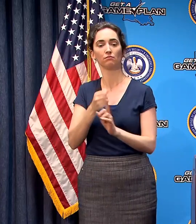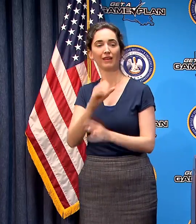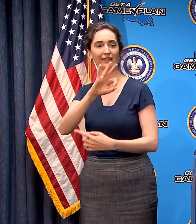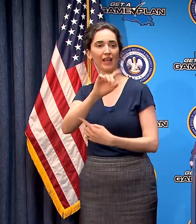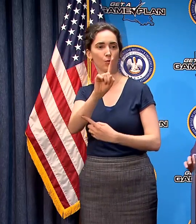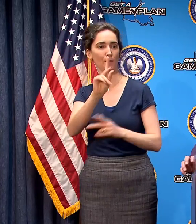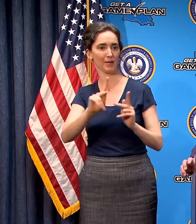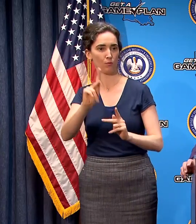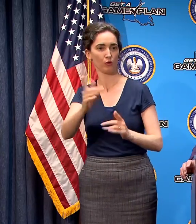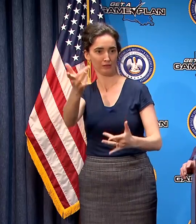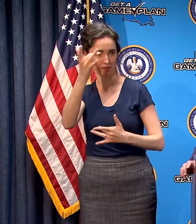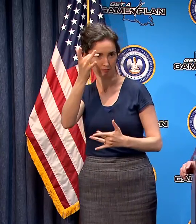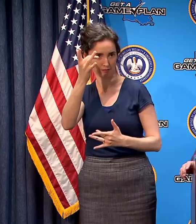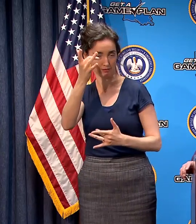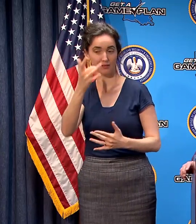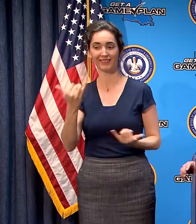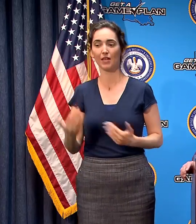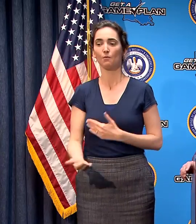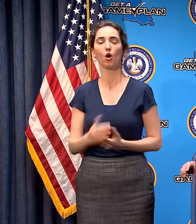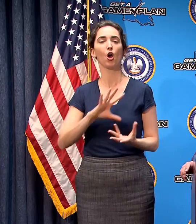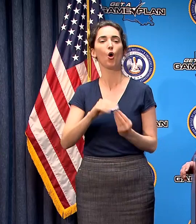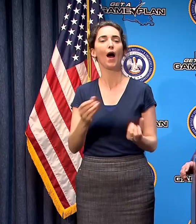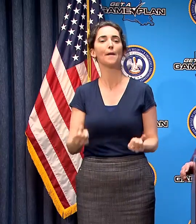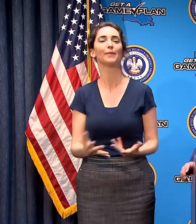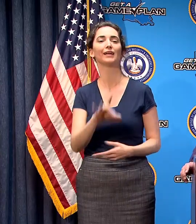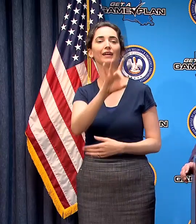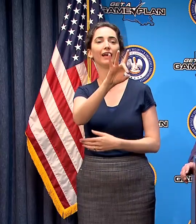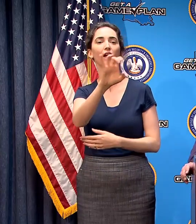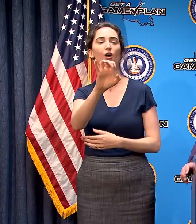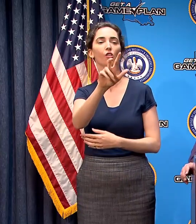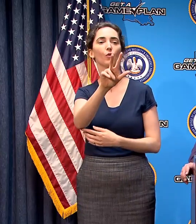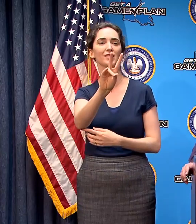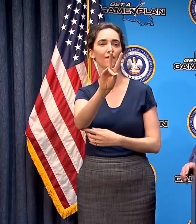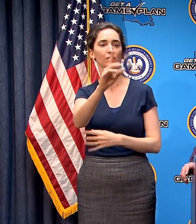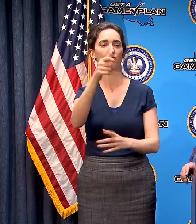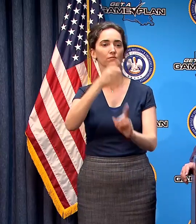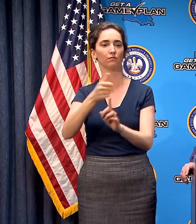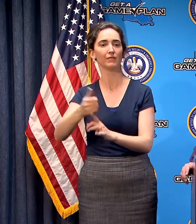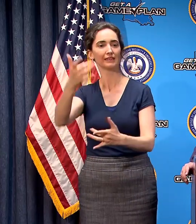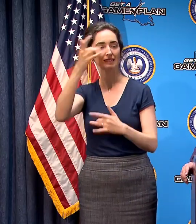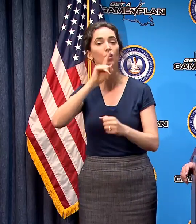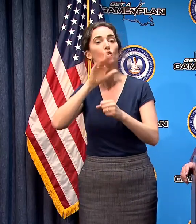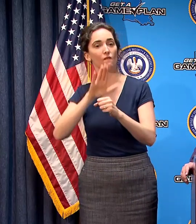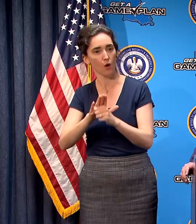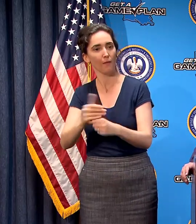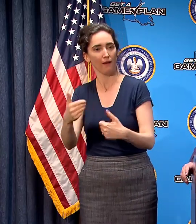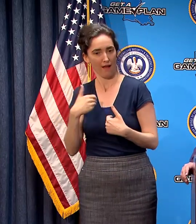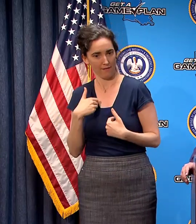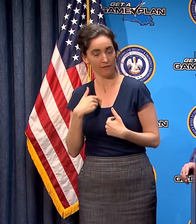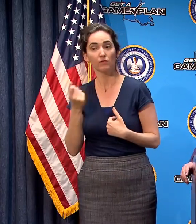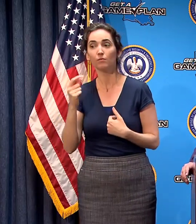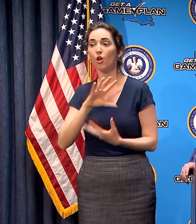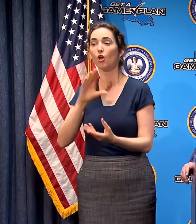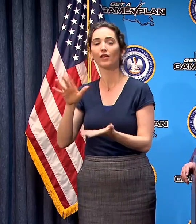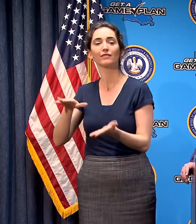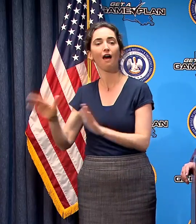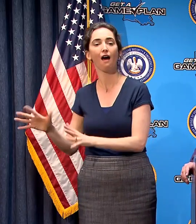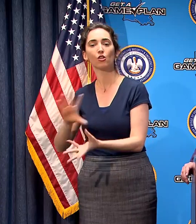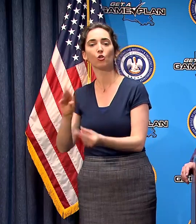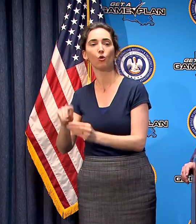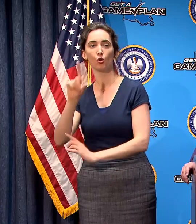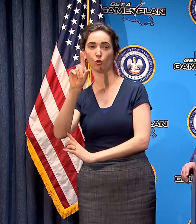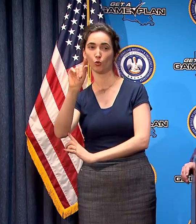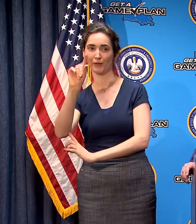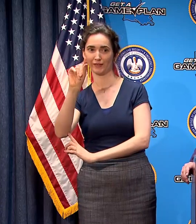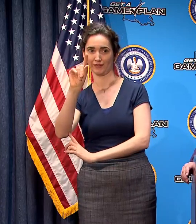cases as of this morning we now have 837 confirmed cases and 20 deaths so